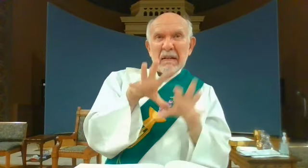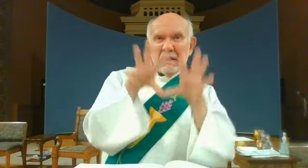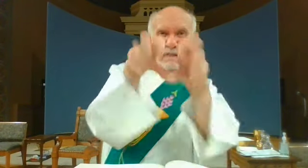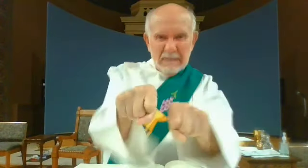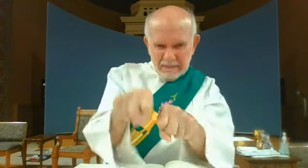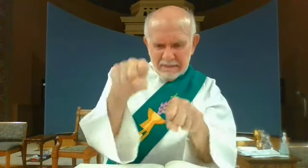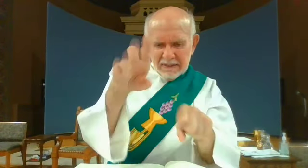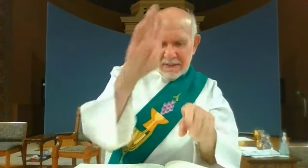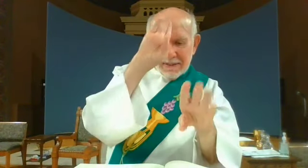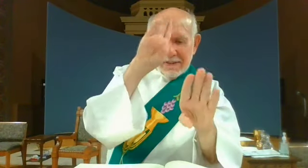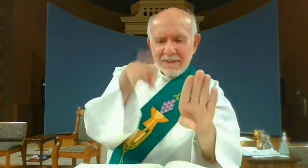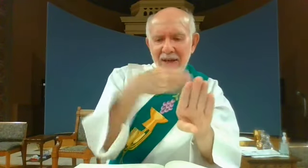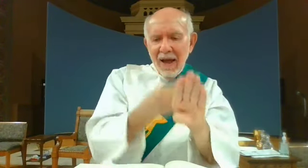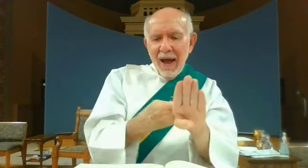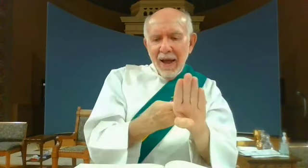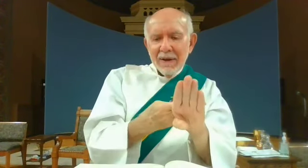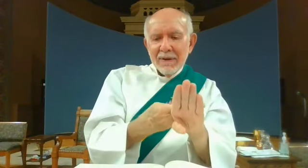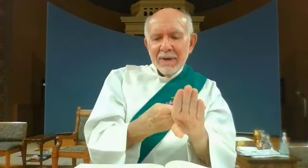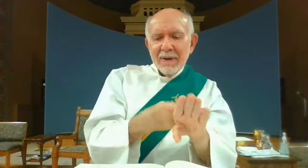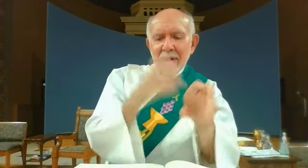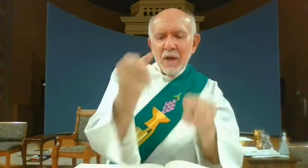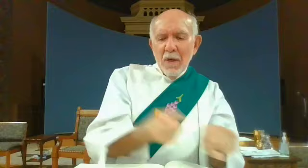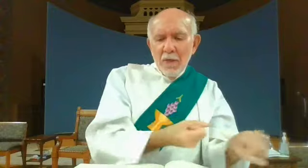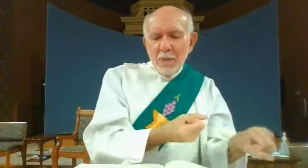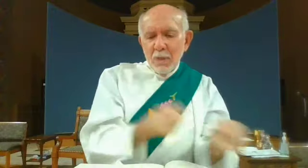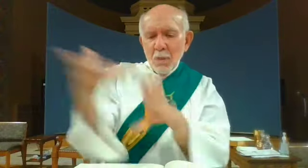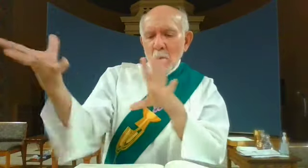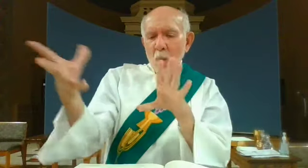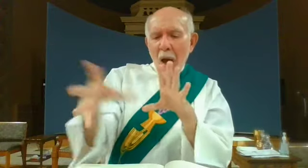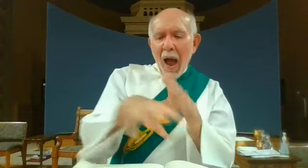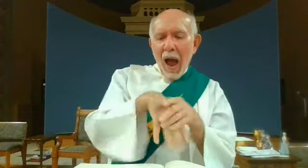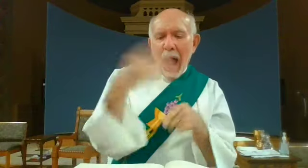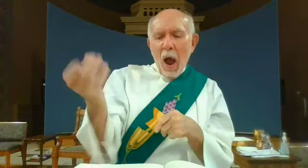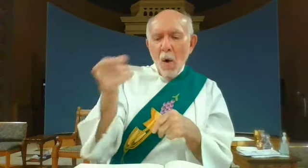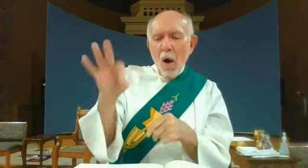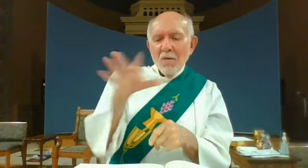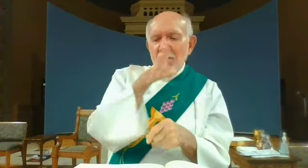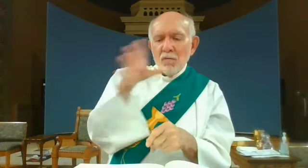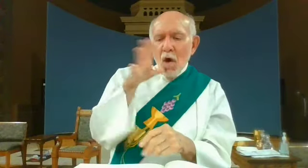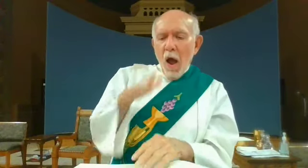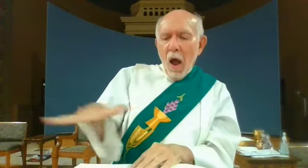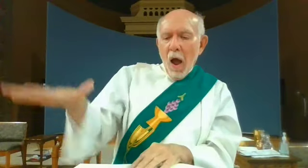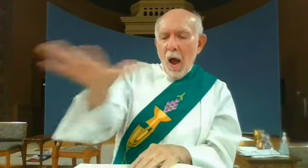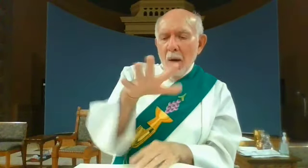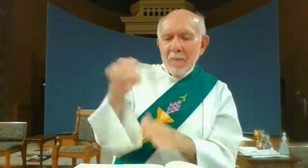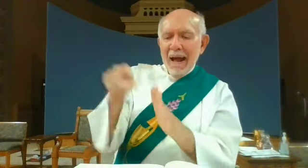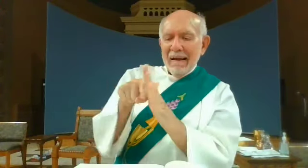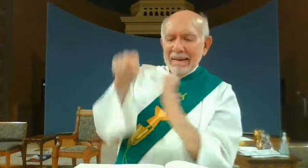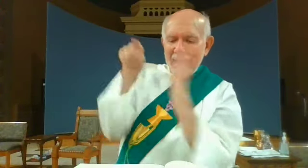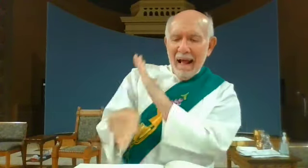they seized him threw him out of the vineyard and killed him